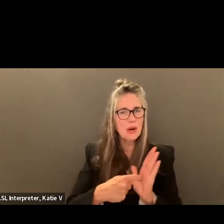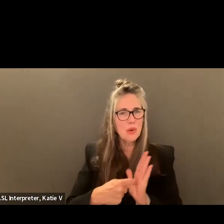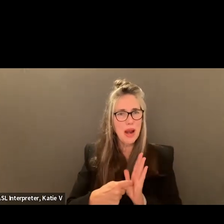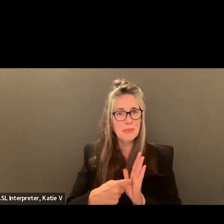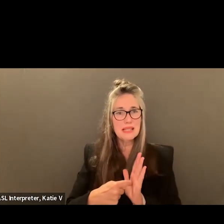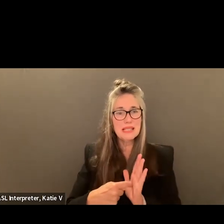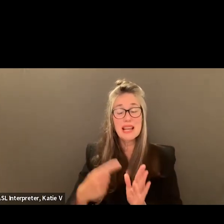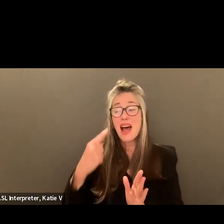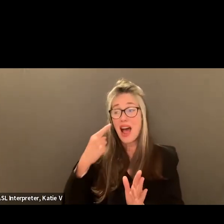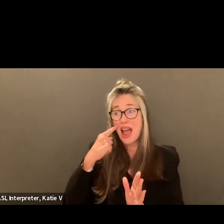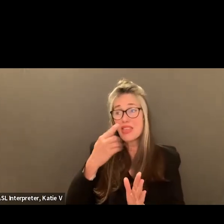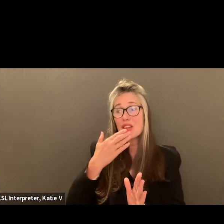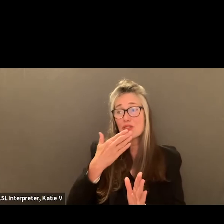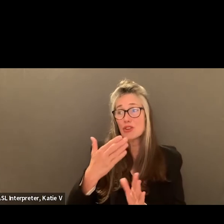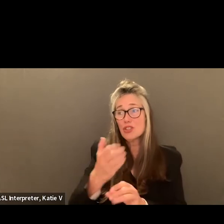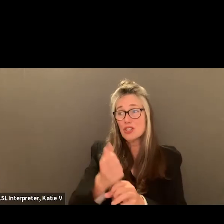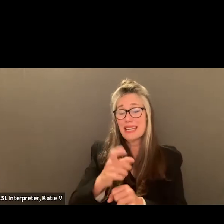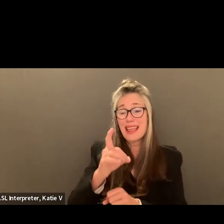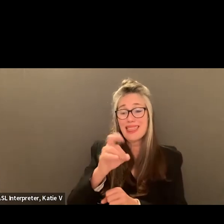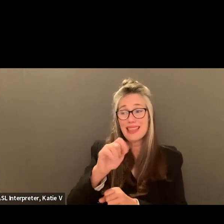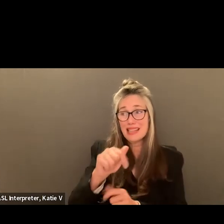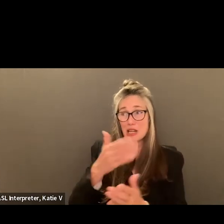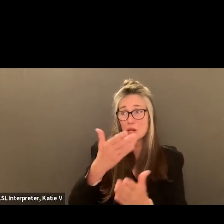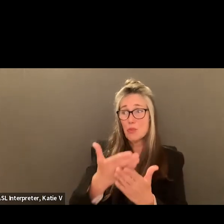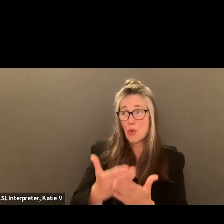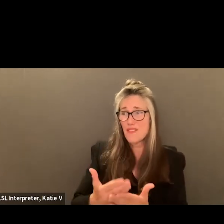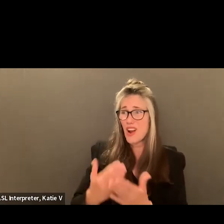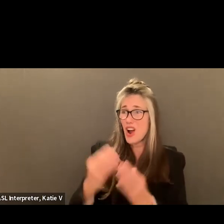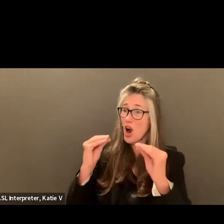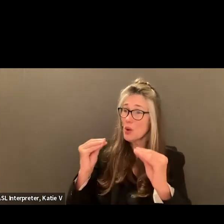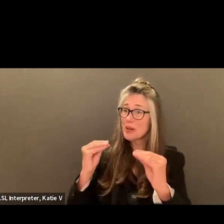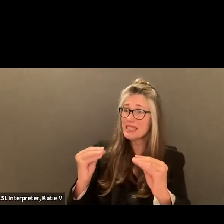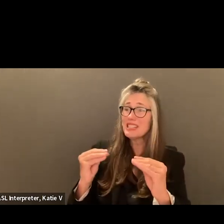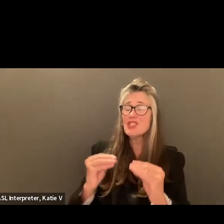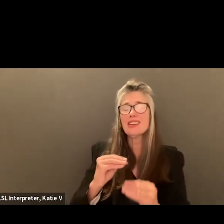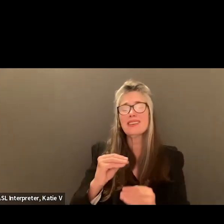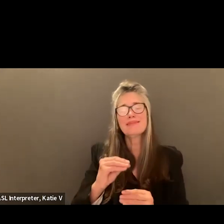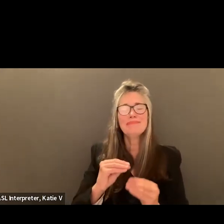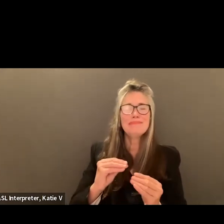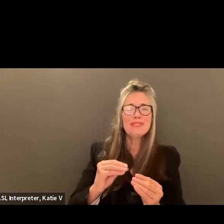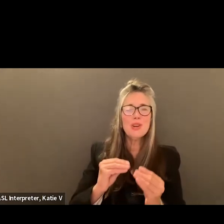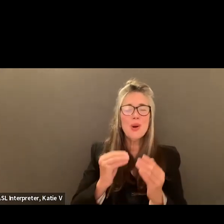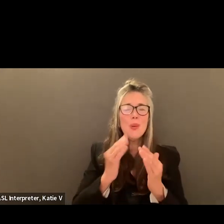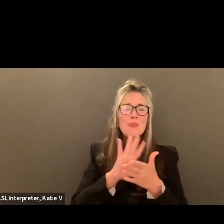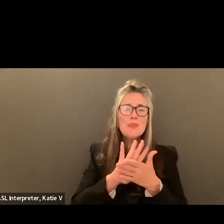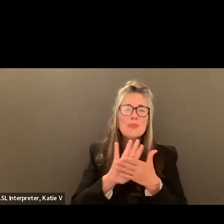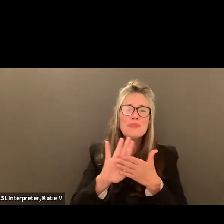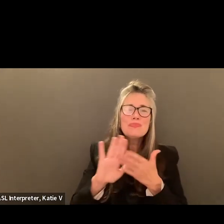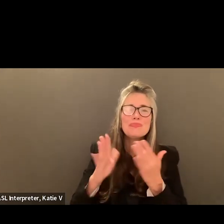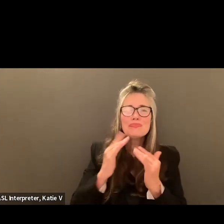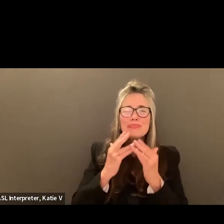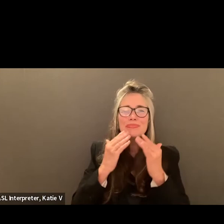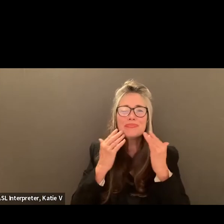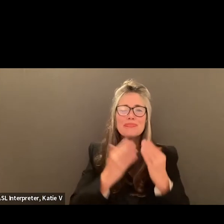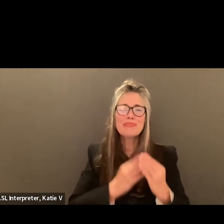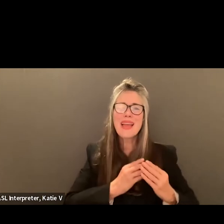data. The response. And also, you know, are we teaching kindness school-wide? Right?